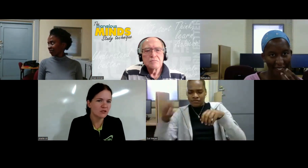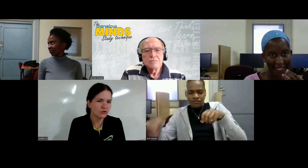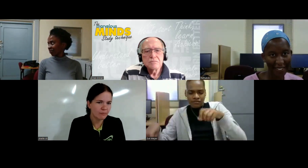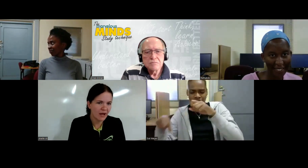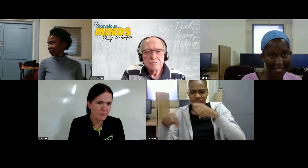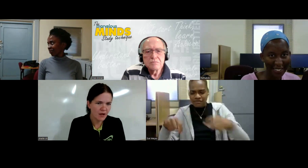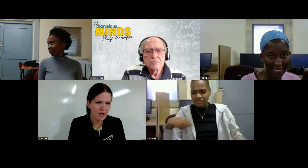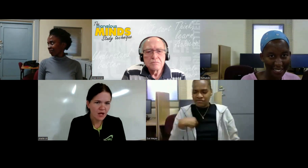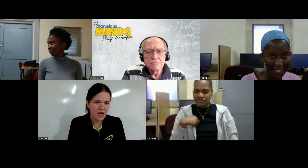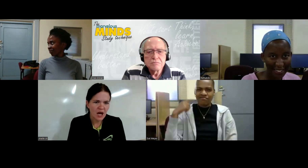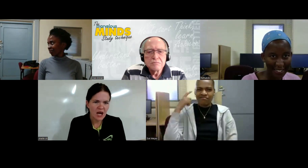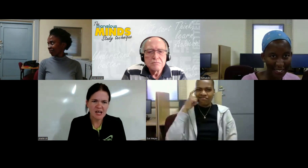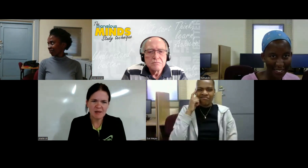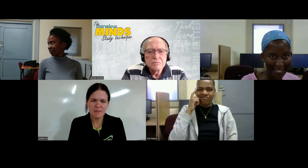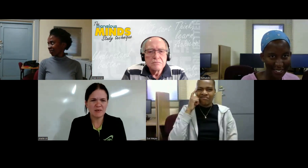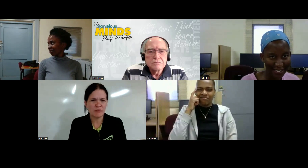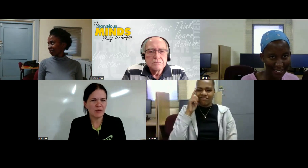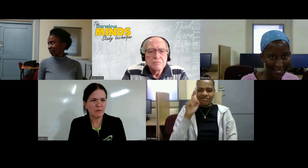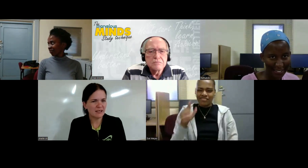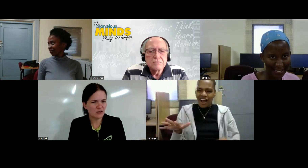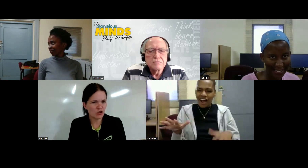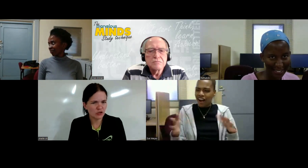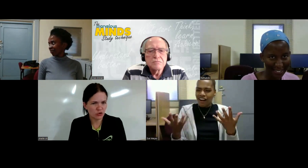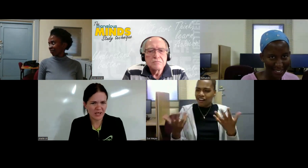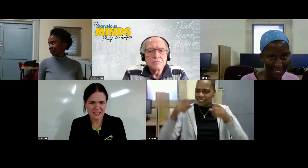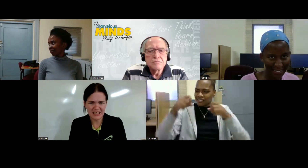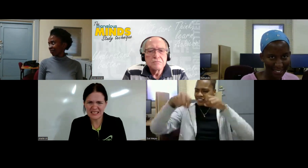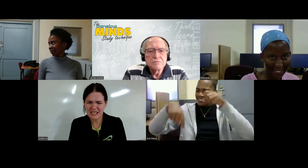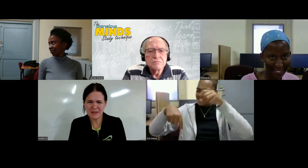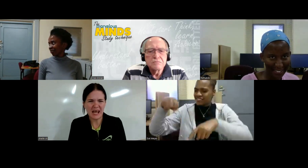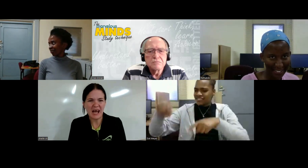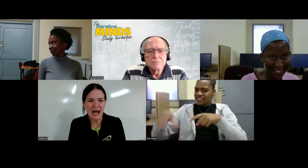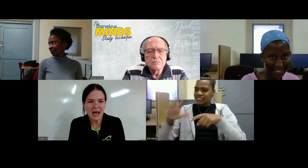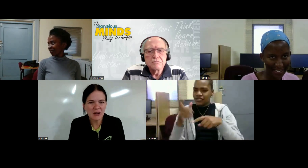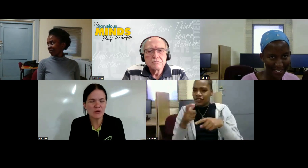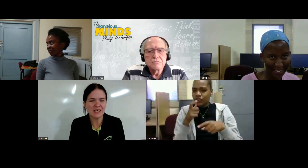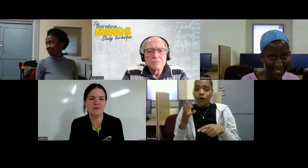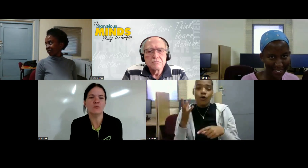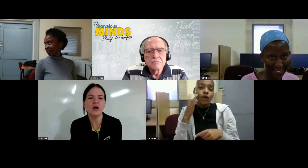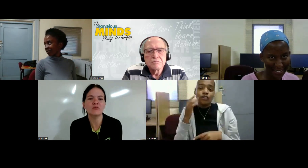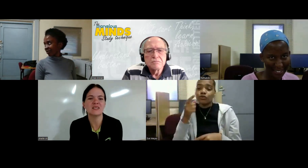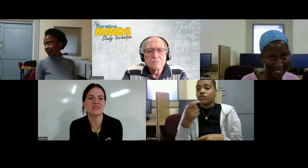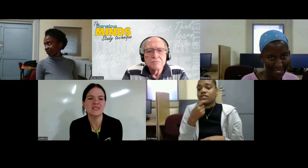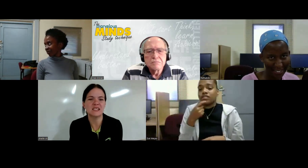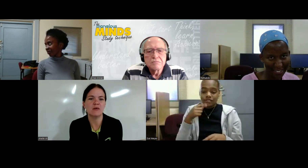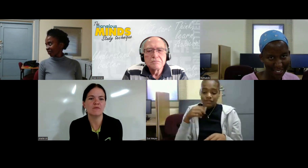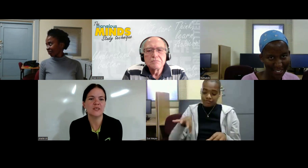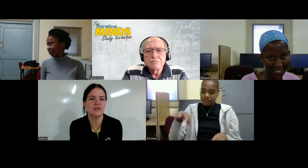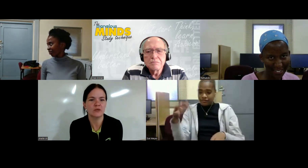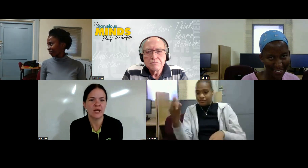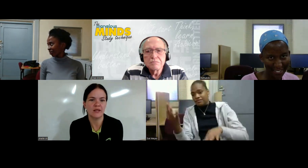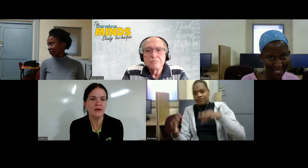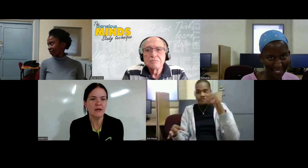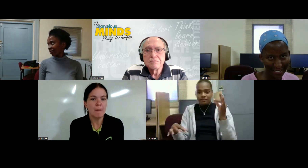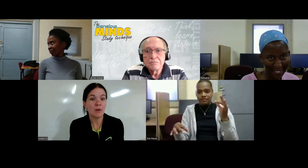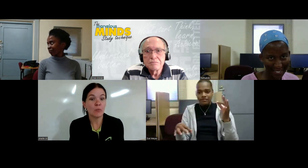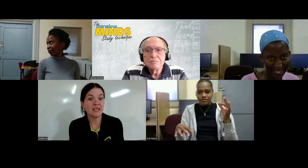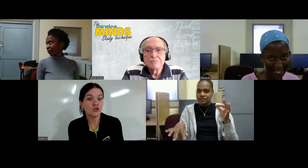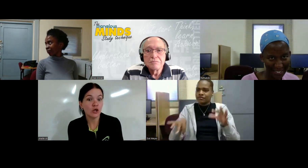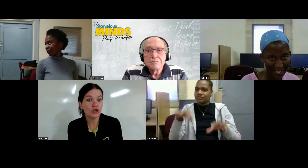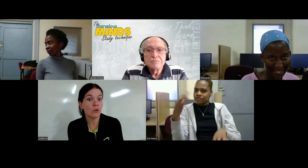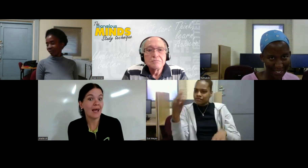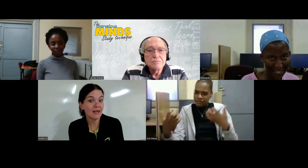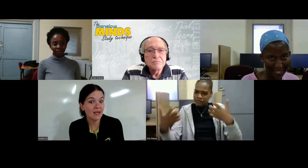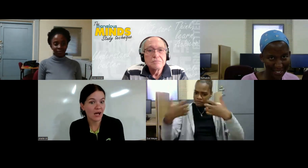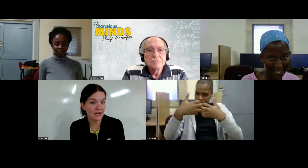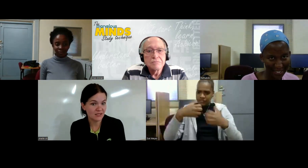before with the tree map um when we had to start drawing it i said but how in the world does this now fit in together but